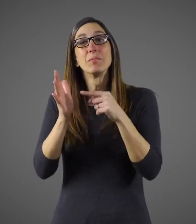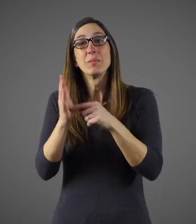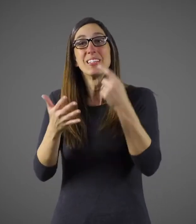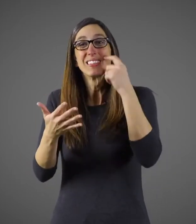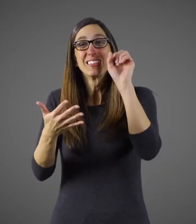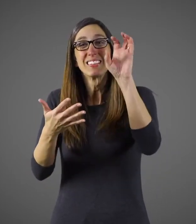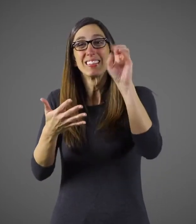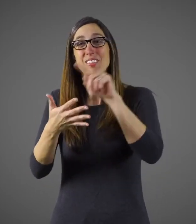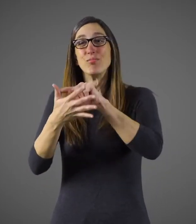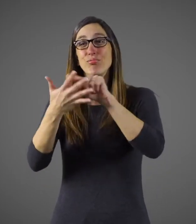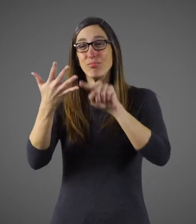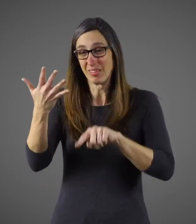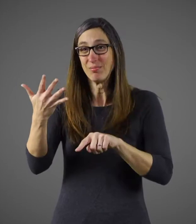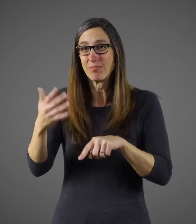symptoms associated with the flu.